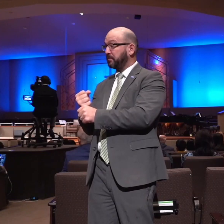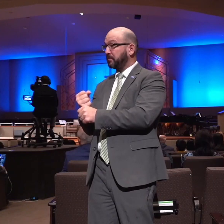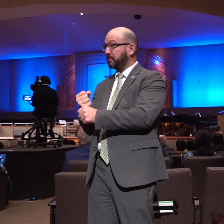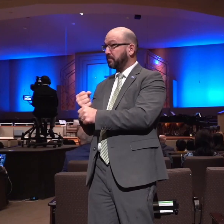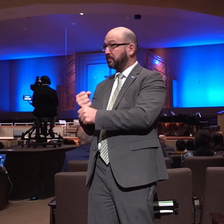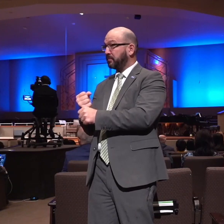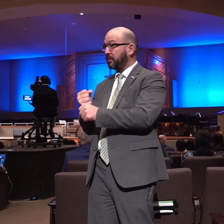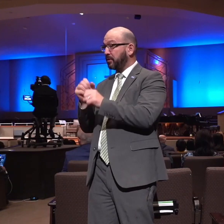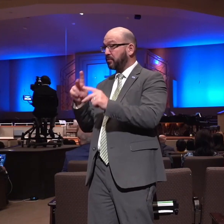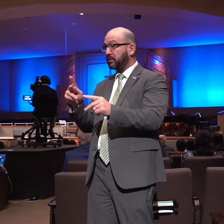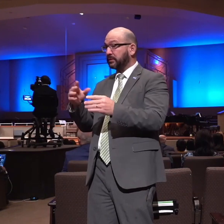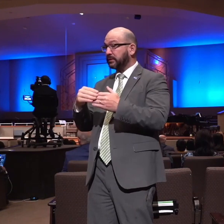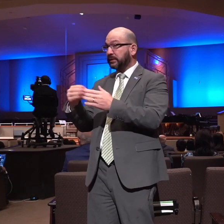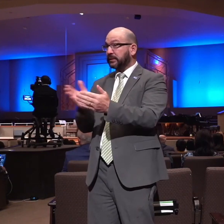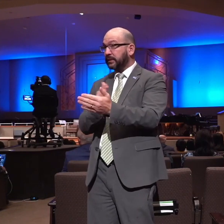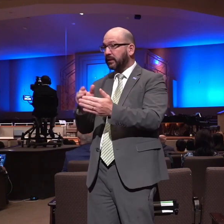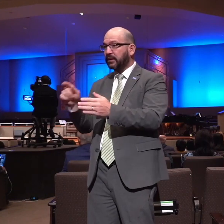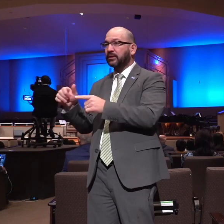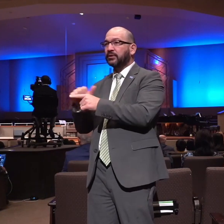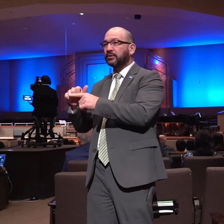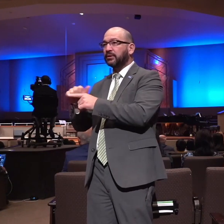singing he trained for seven years